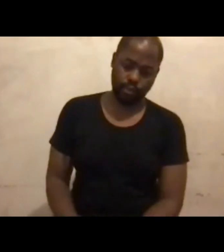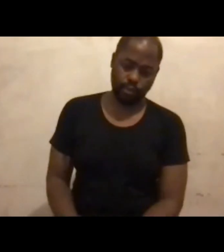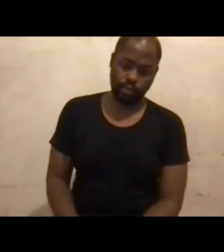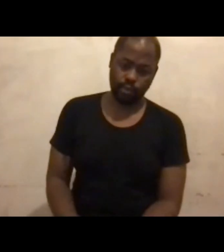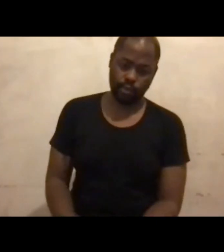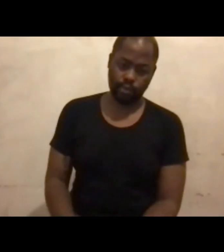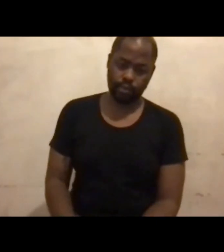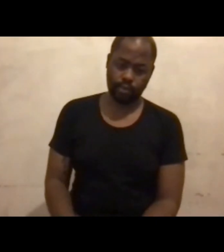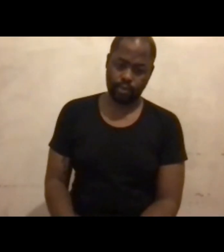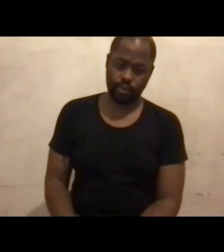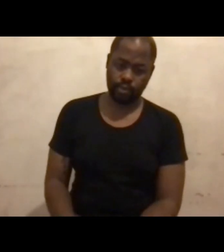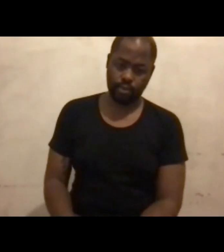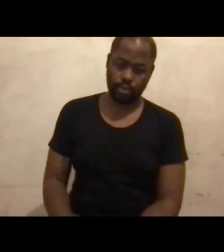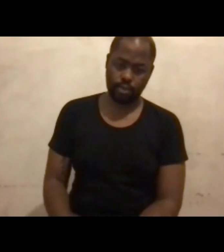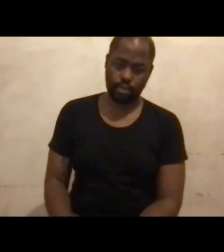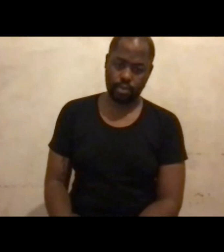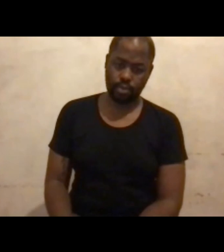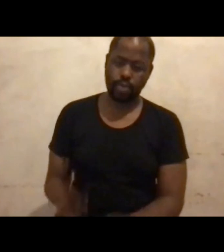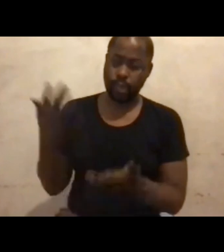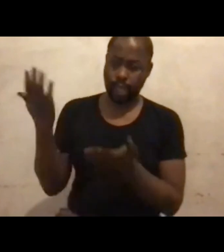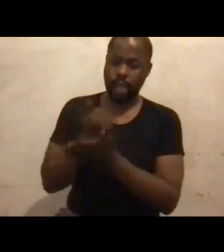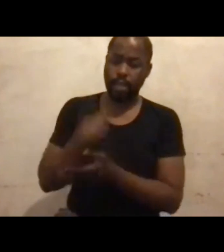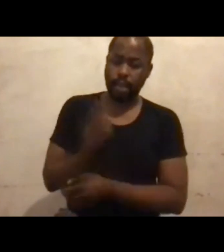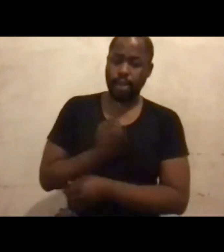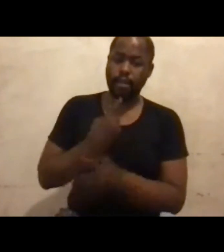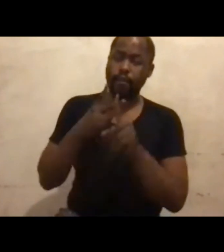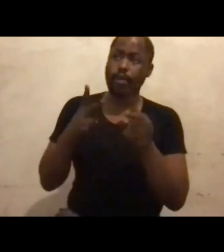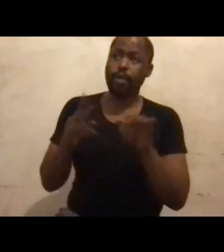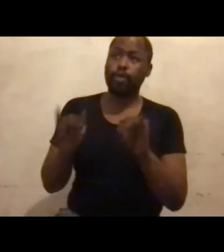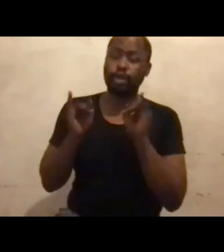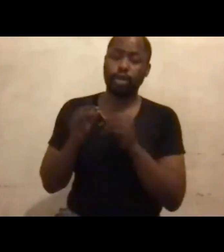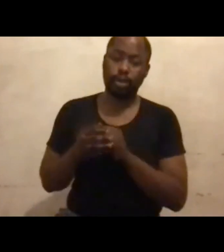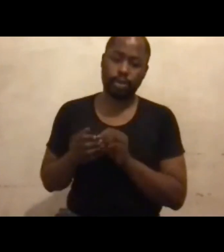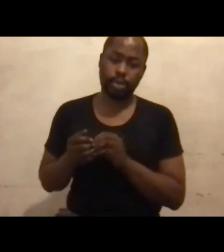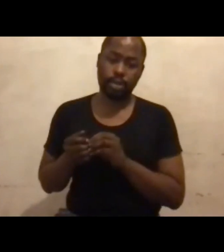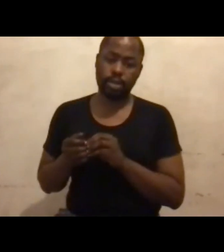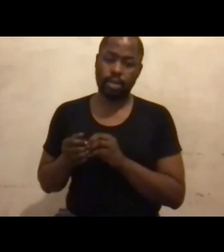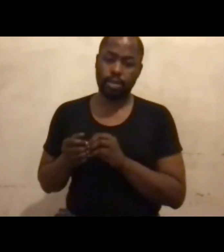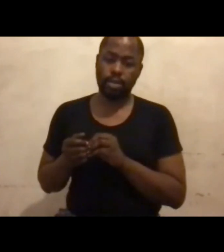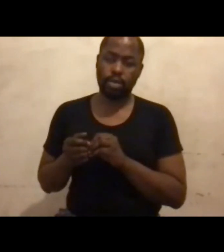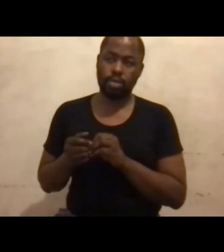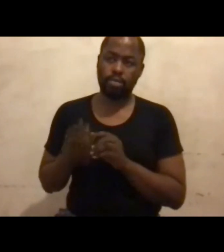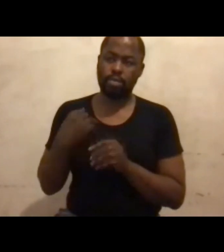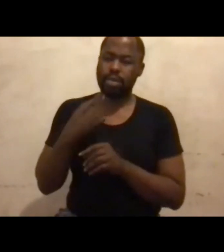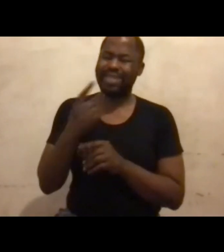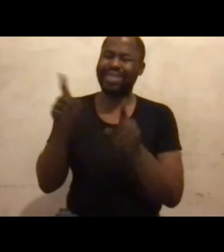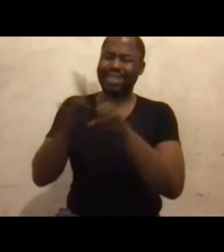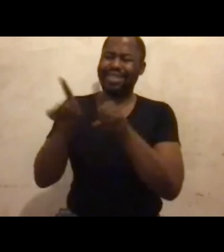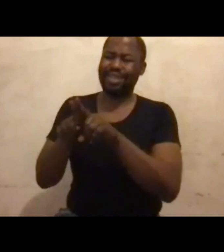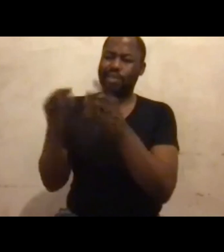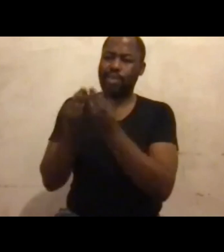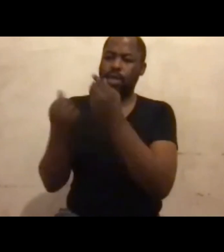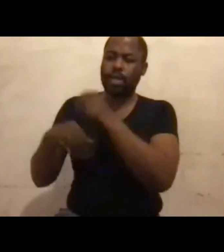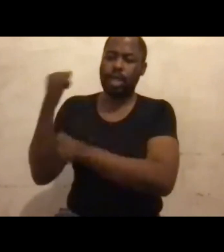seriously. I take myself very seriously, and I'm not going to have you coming here and fooling me with the same speech as last year and